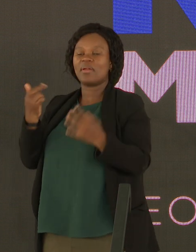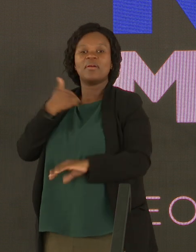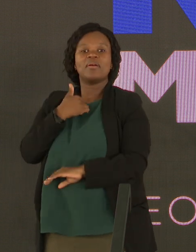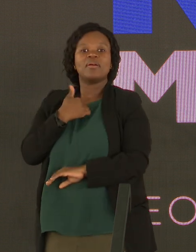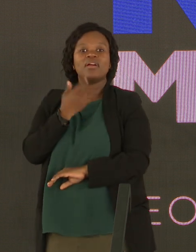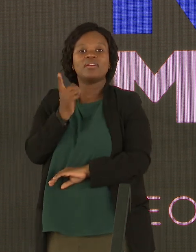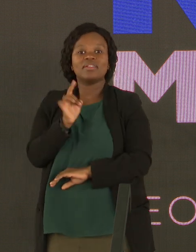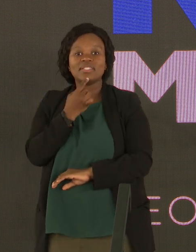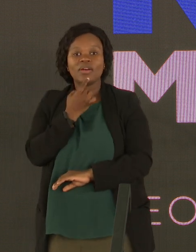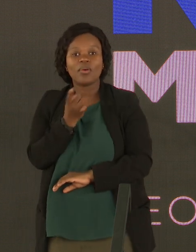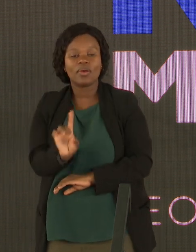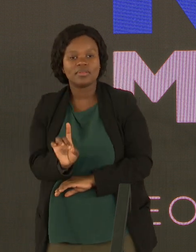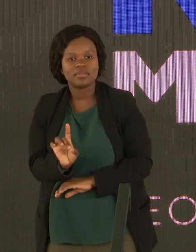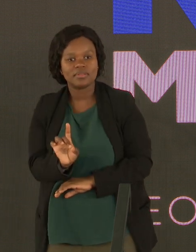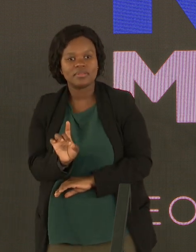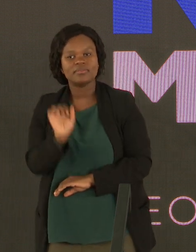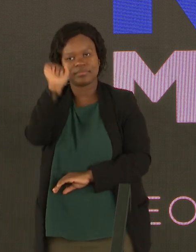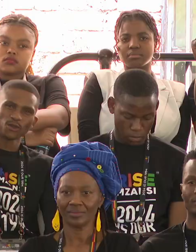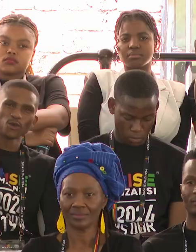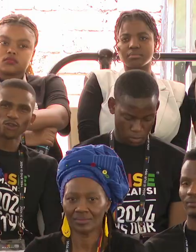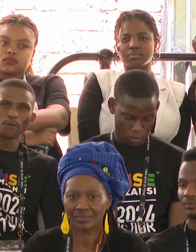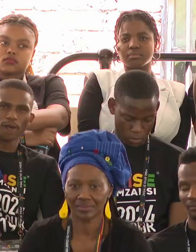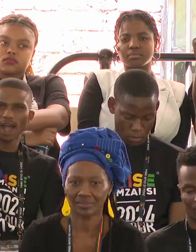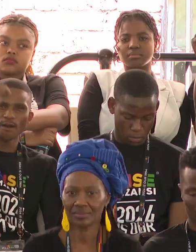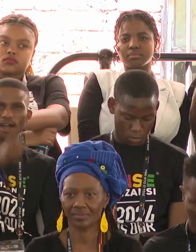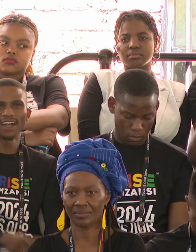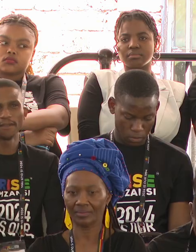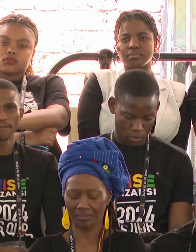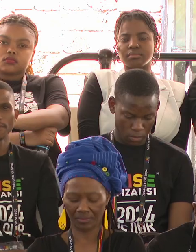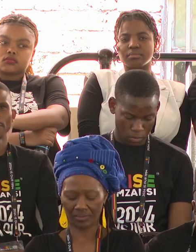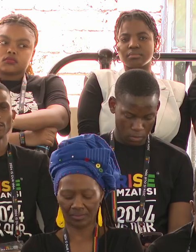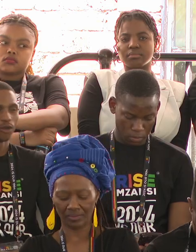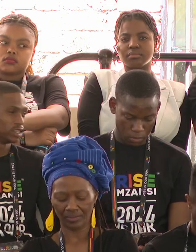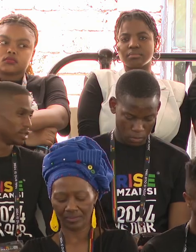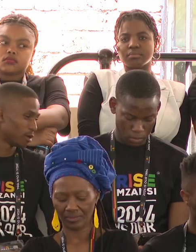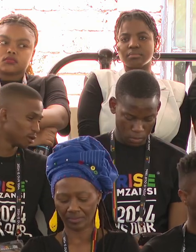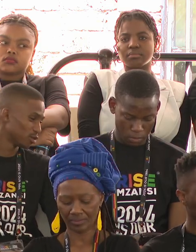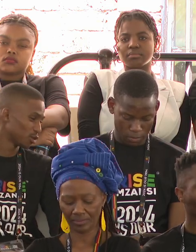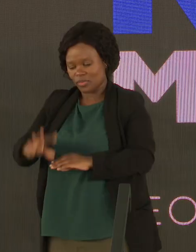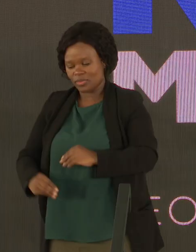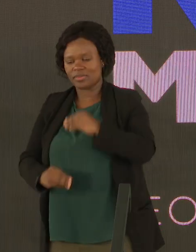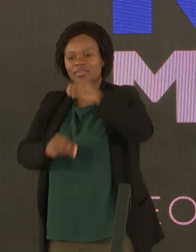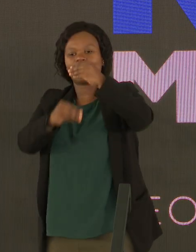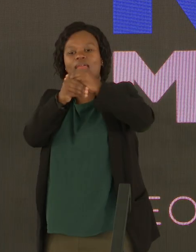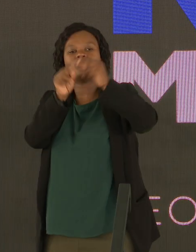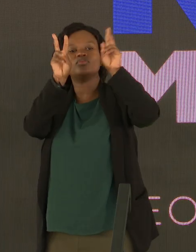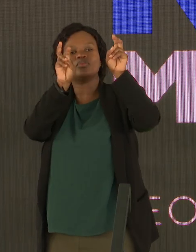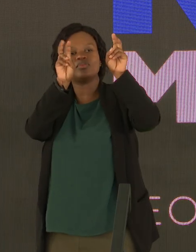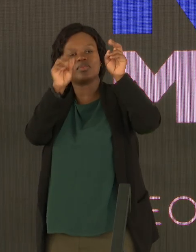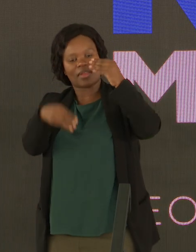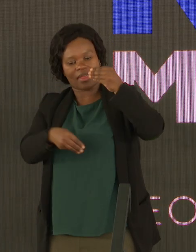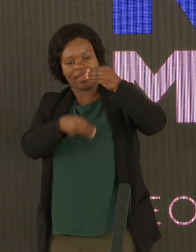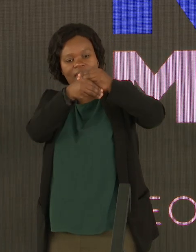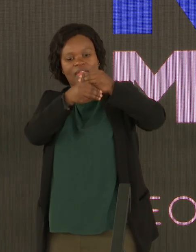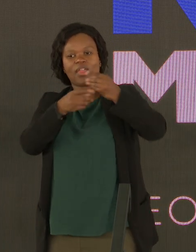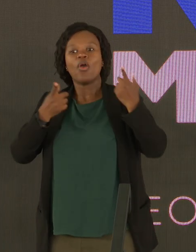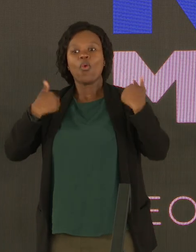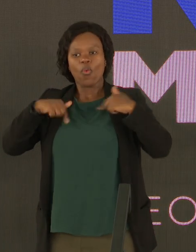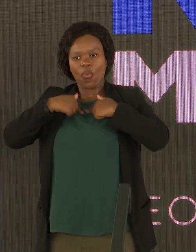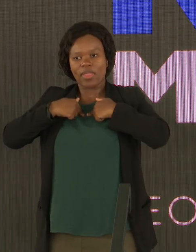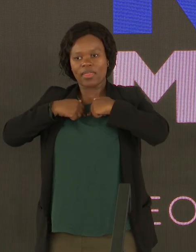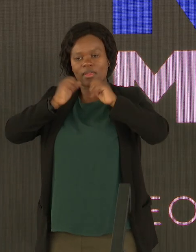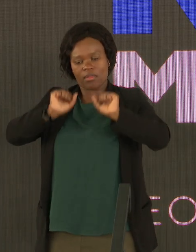make an addition to that. We allow it.